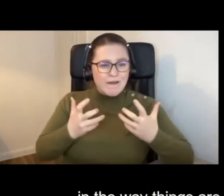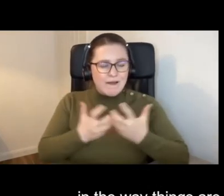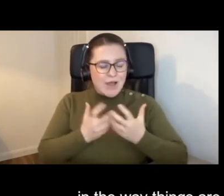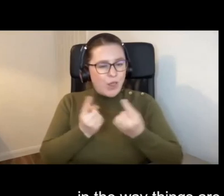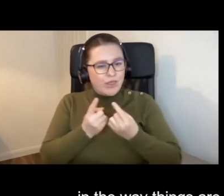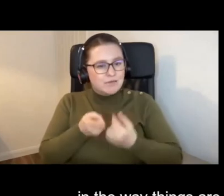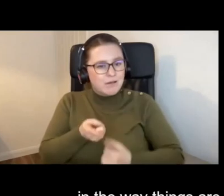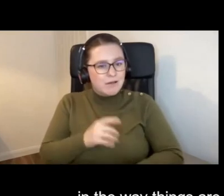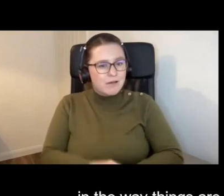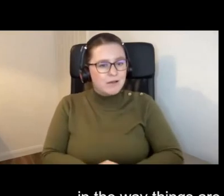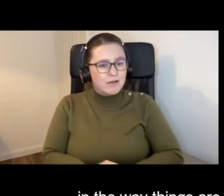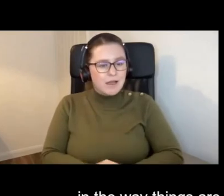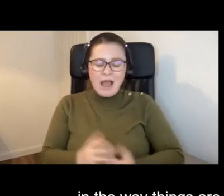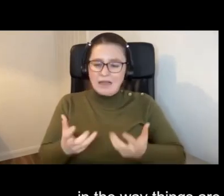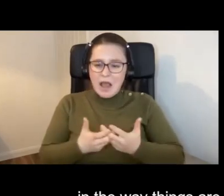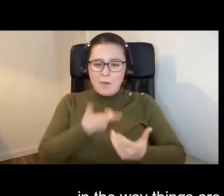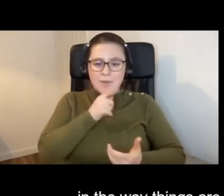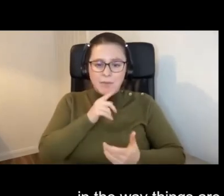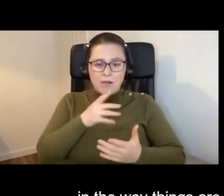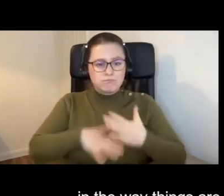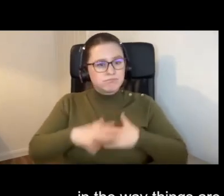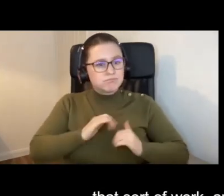are, and the way people do things.